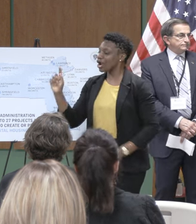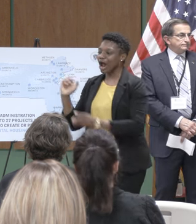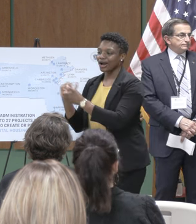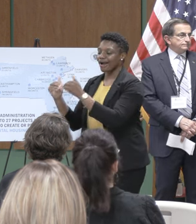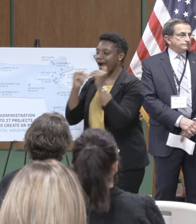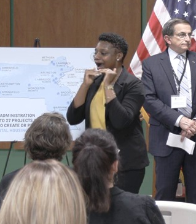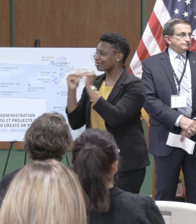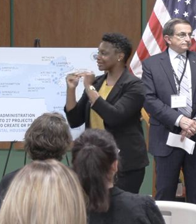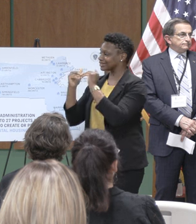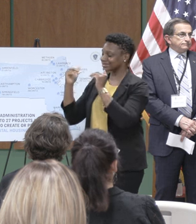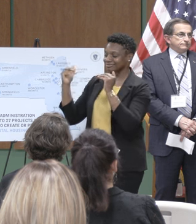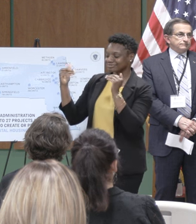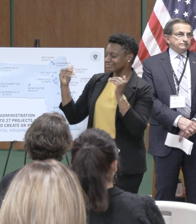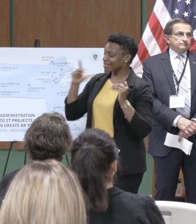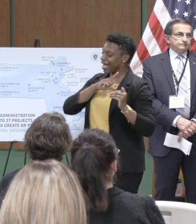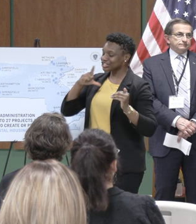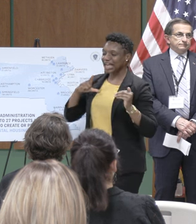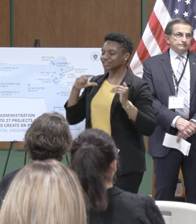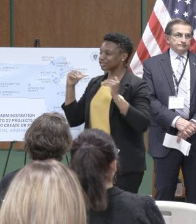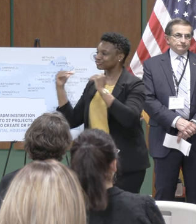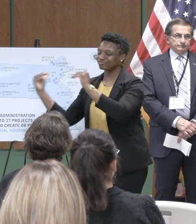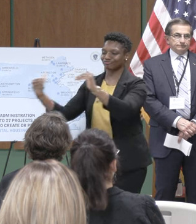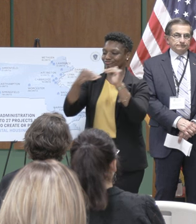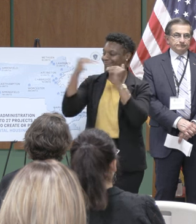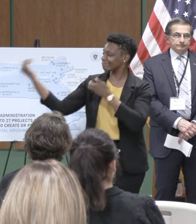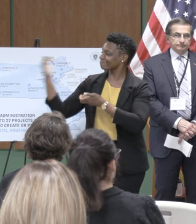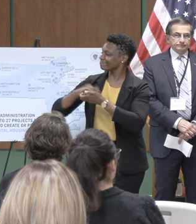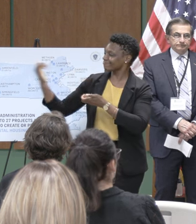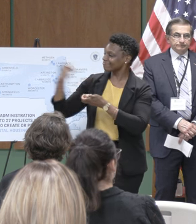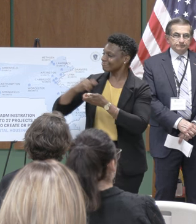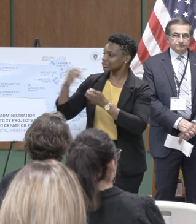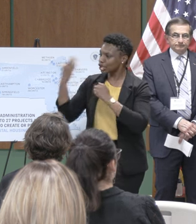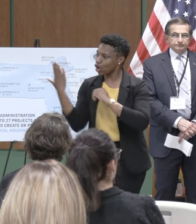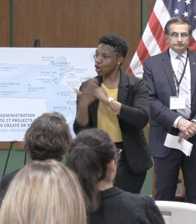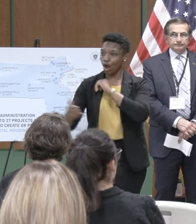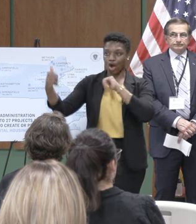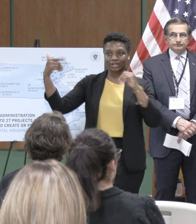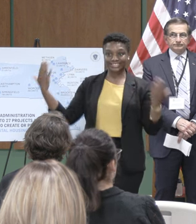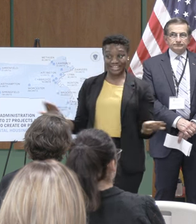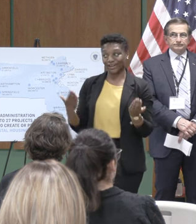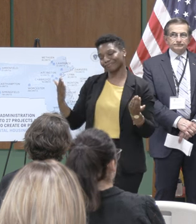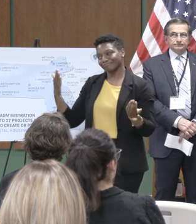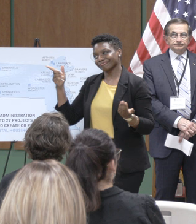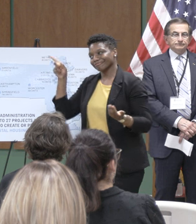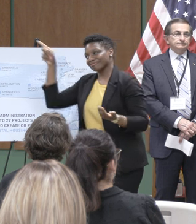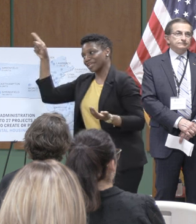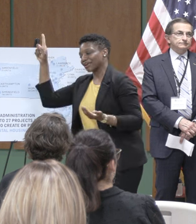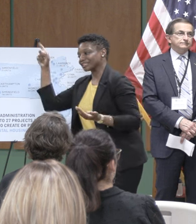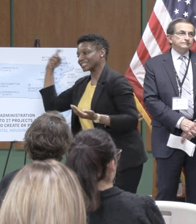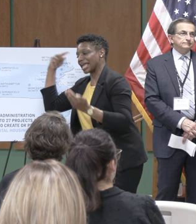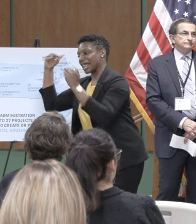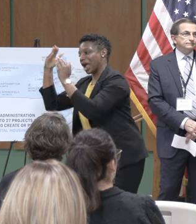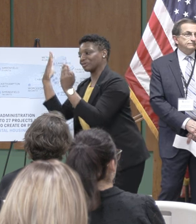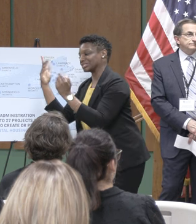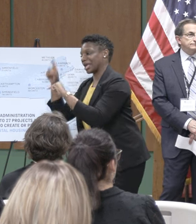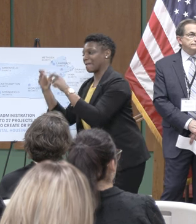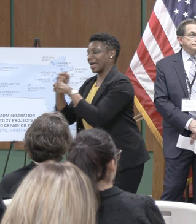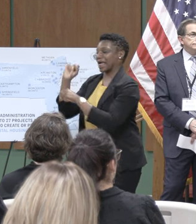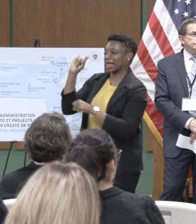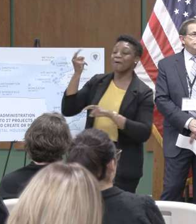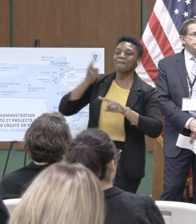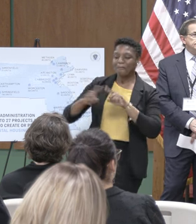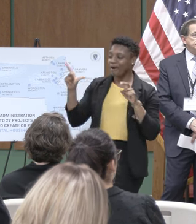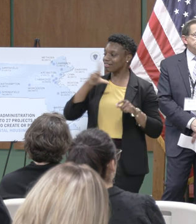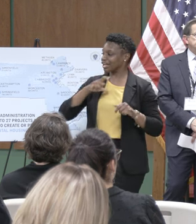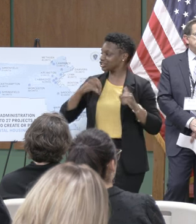in the legislature who are called to actual duty this afternoon at the Statehouse but we're grateful to the outstanding legislative